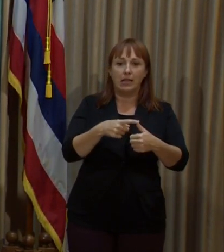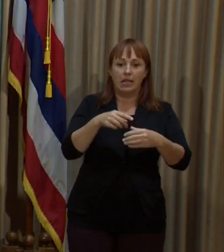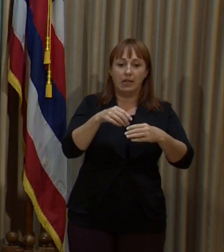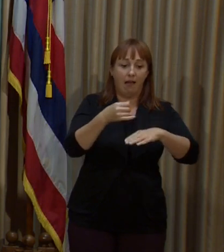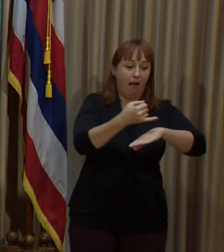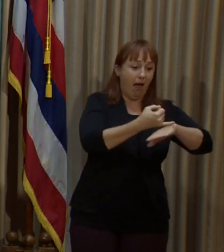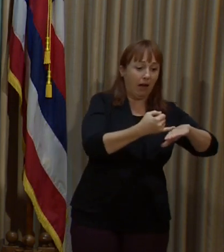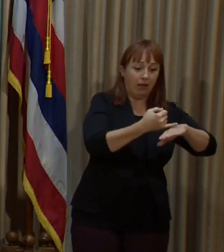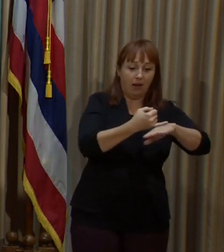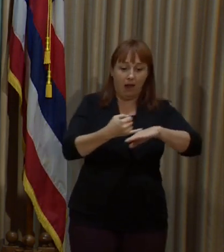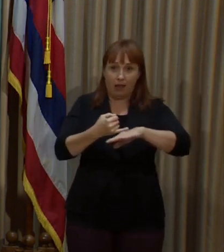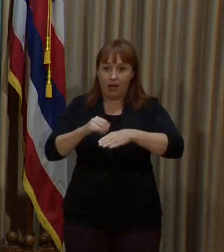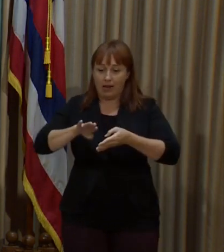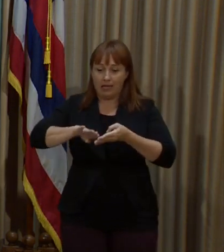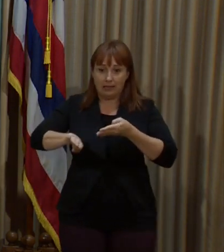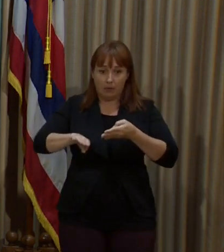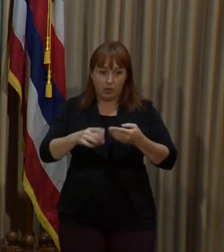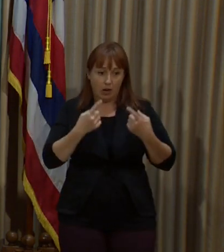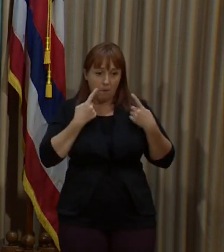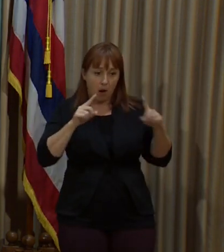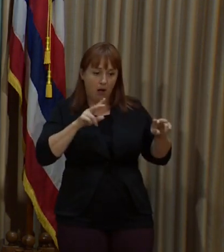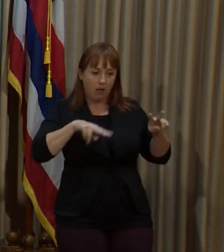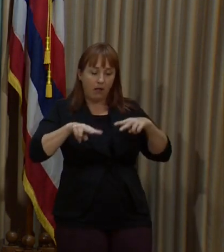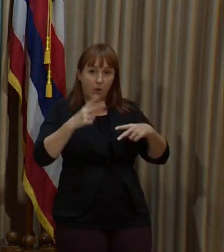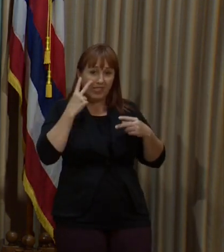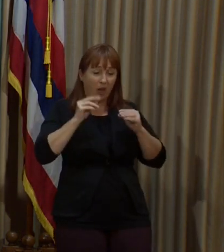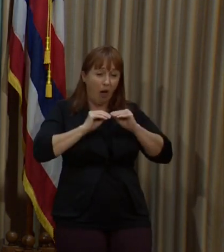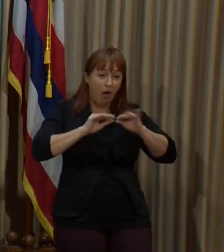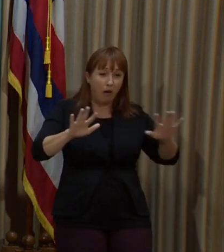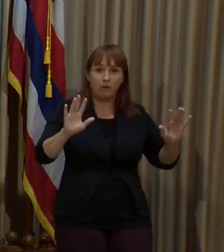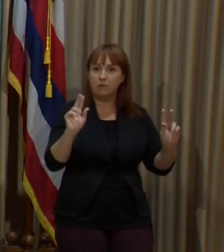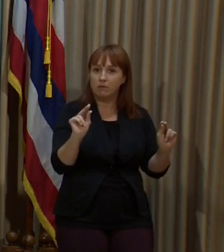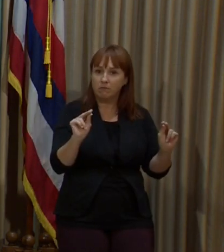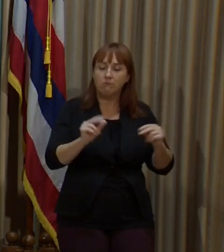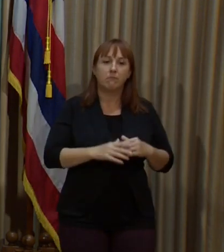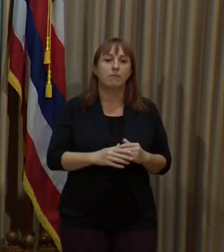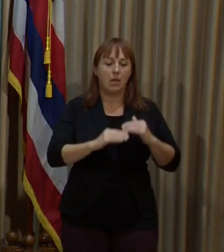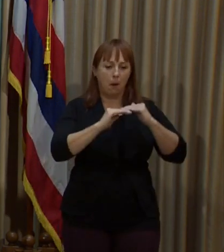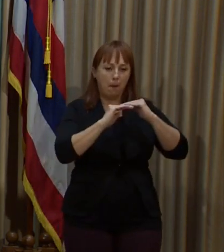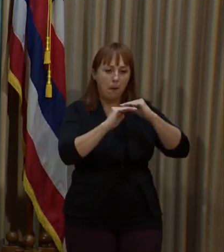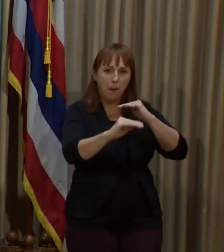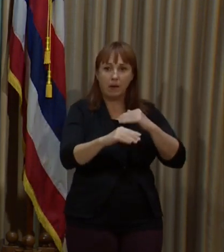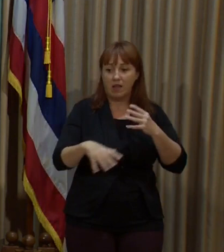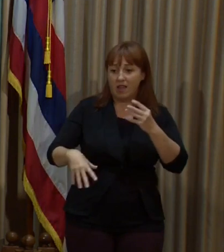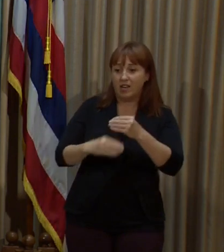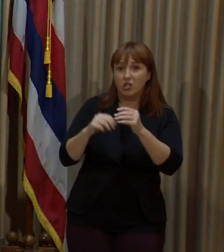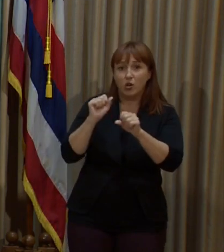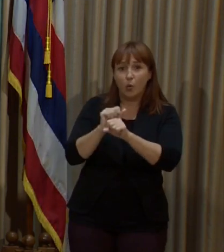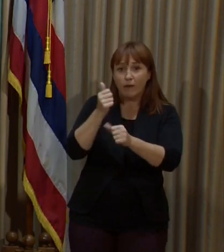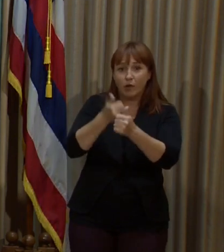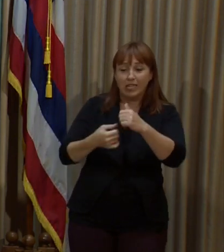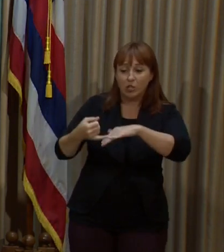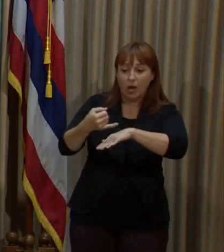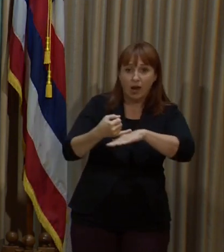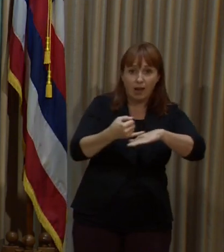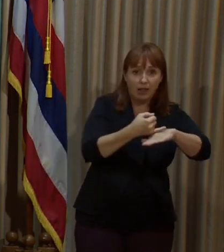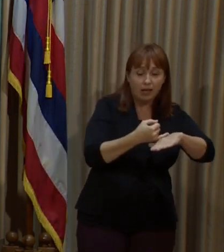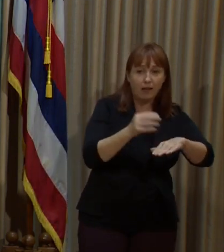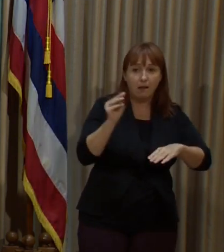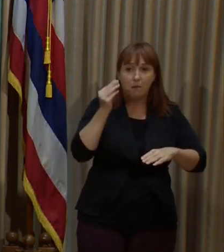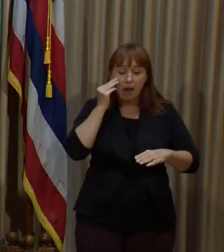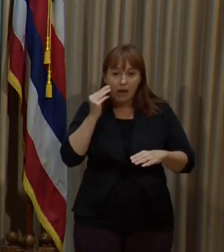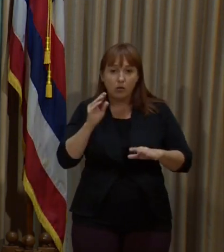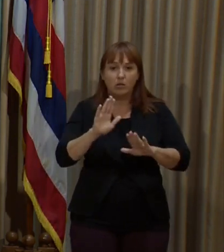-county exception worked, that we did not see spread, that we did not see extra work for the counties and all the